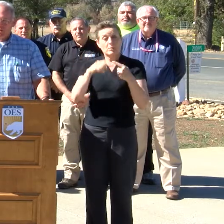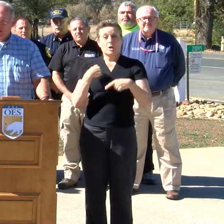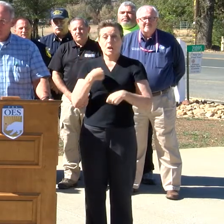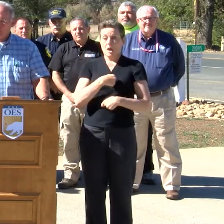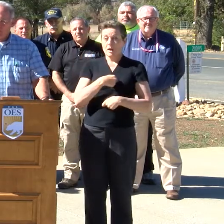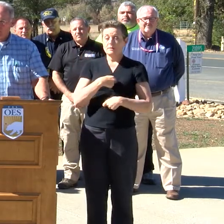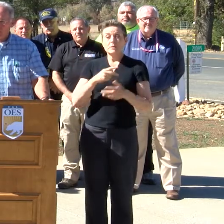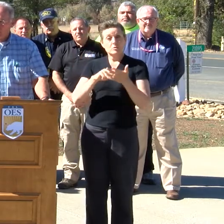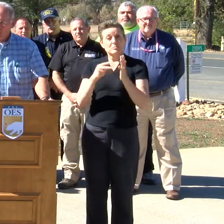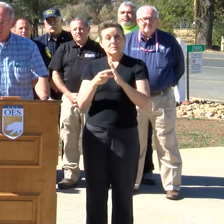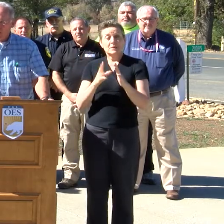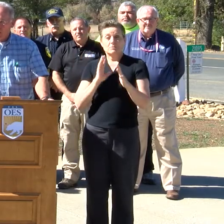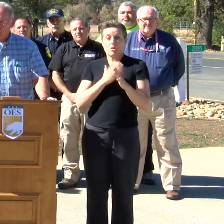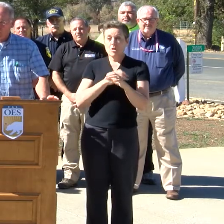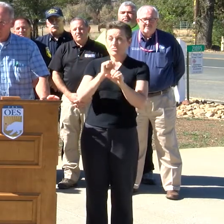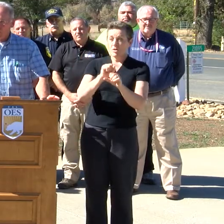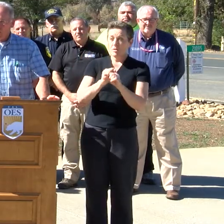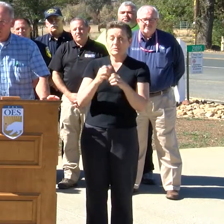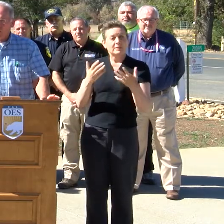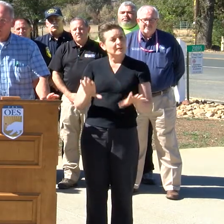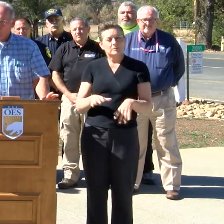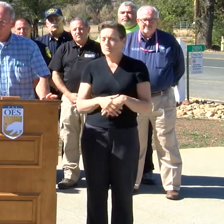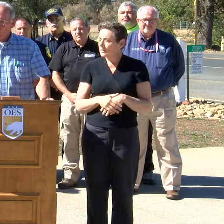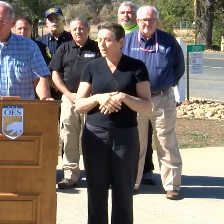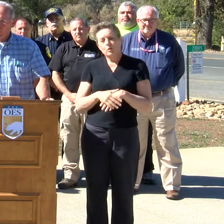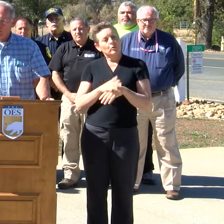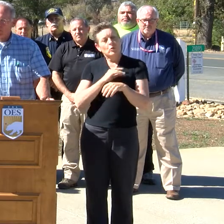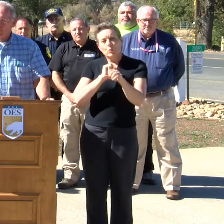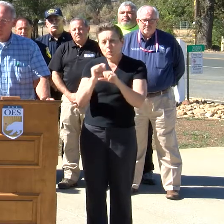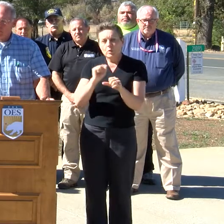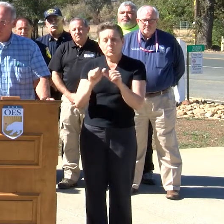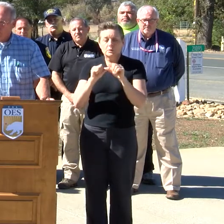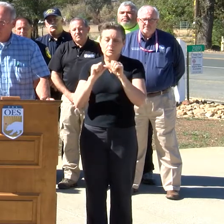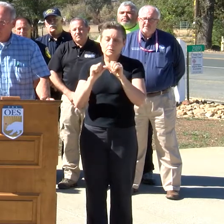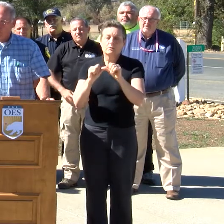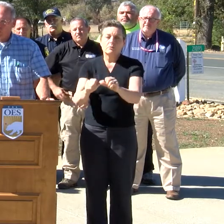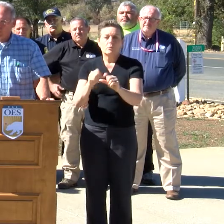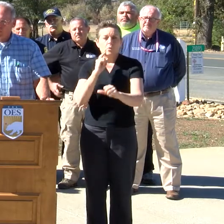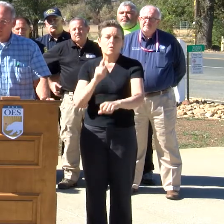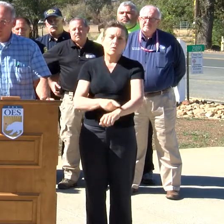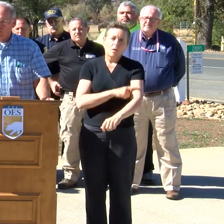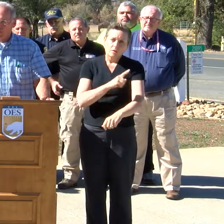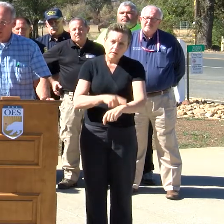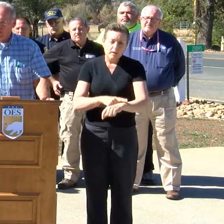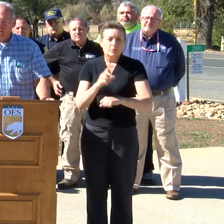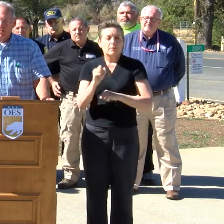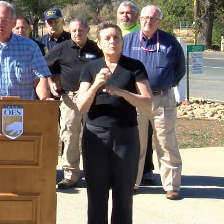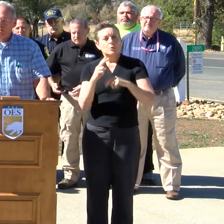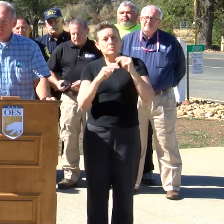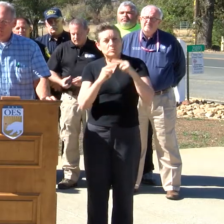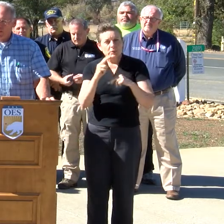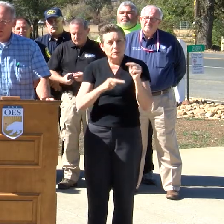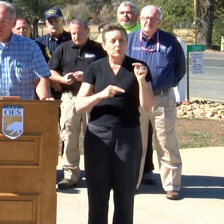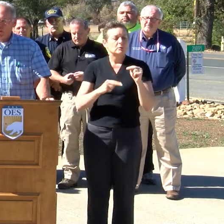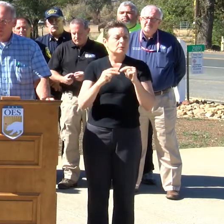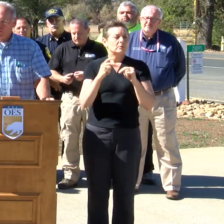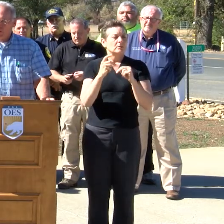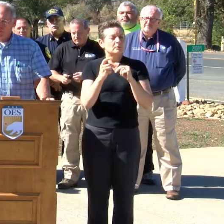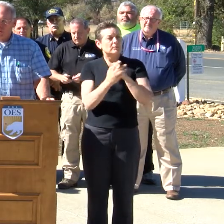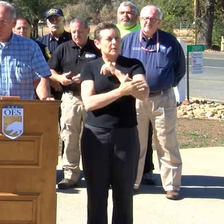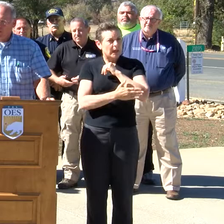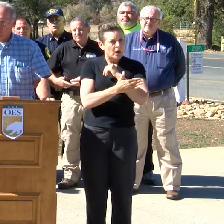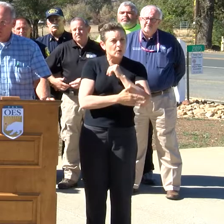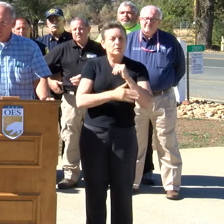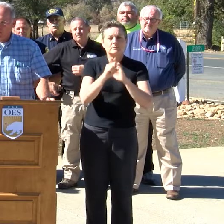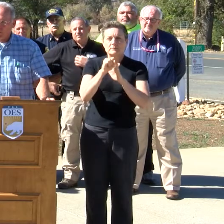jobs and their lives wherever they are. We are going to be in this for the long haul, rebuilding from the county, the state, and